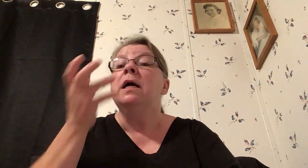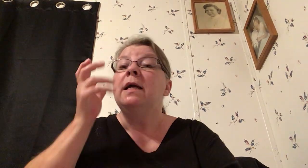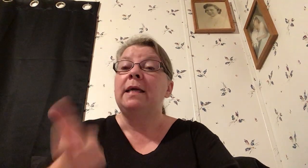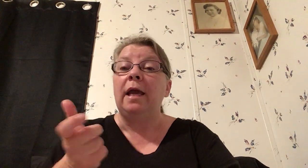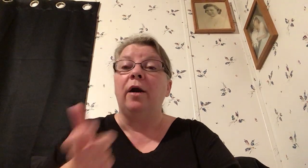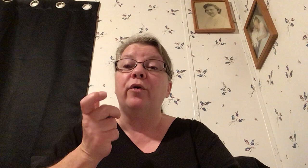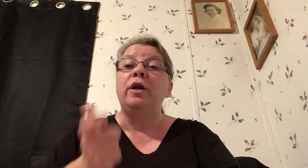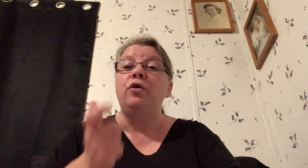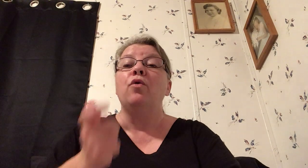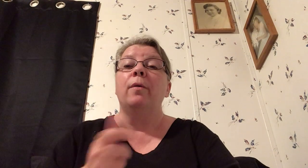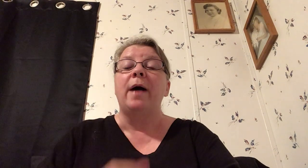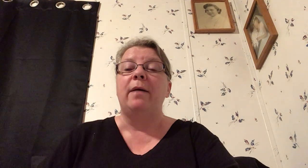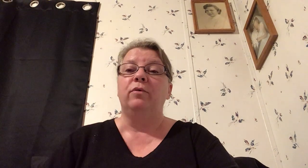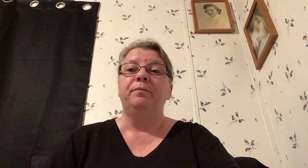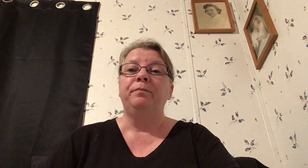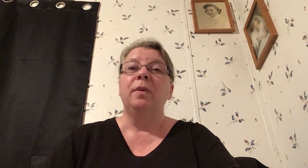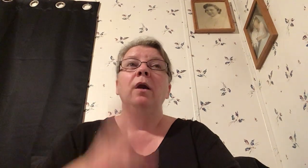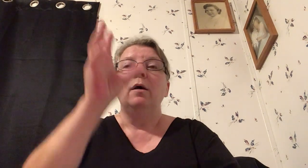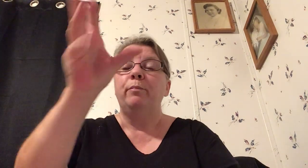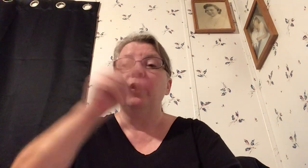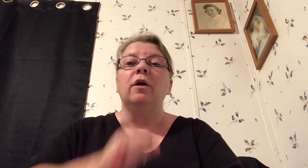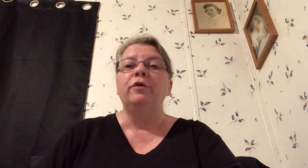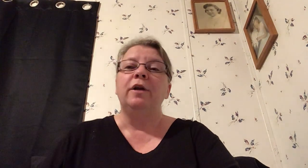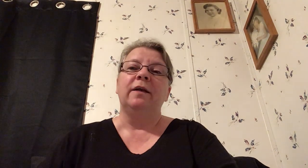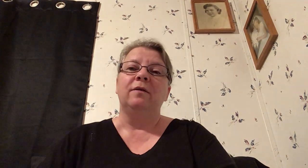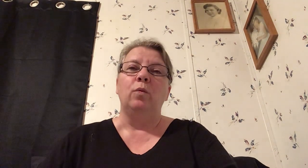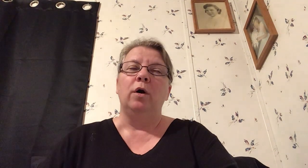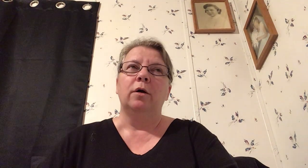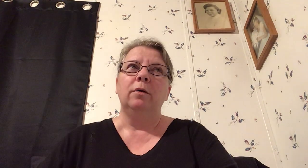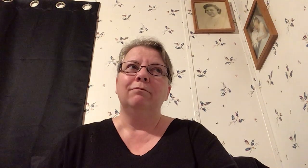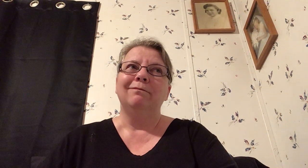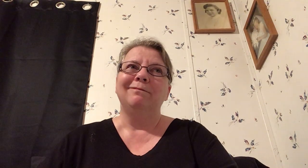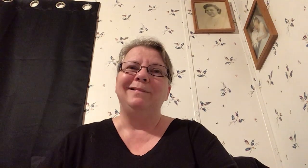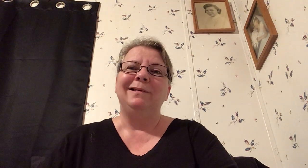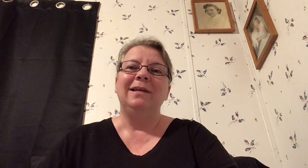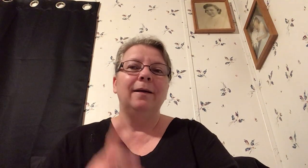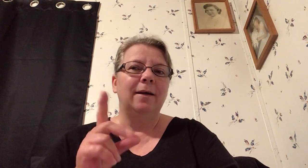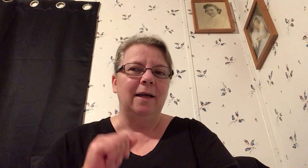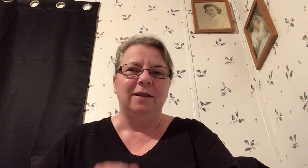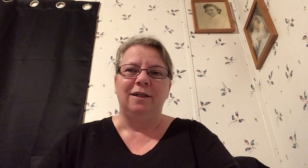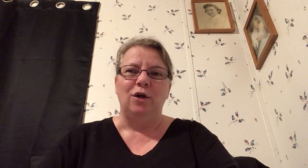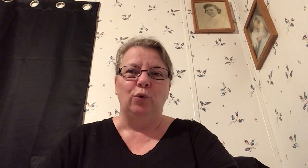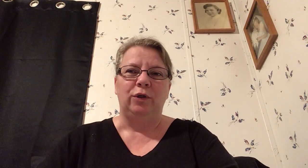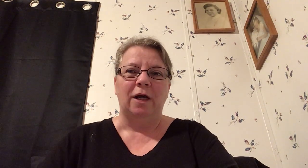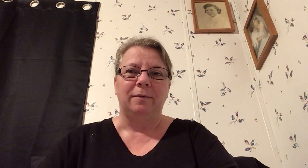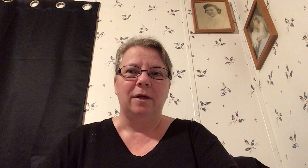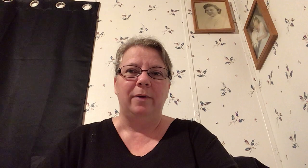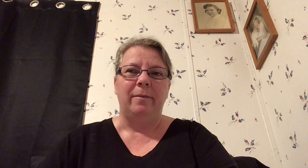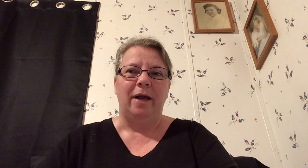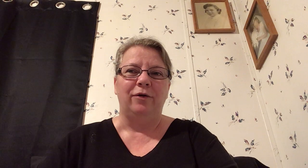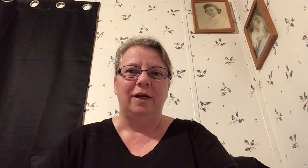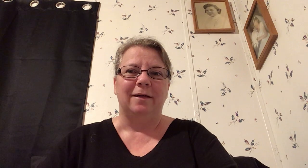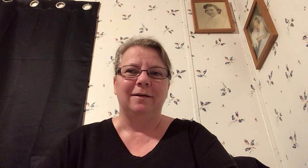carry your Bible put it on your desk at work and see who stops coming by your desk